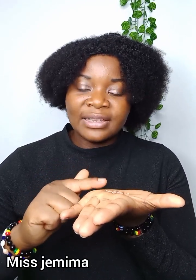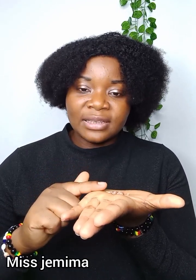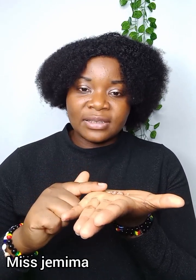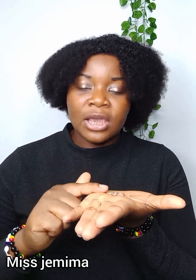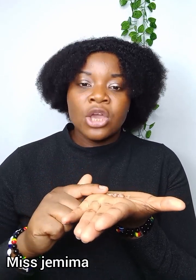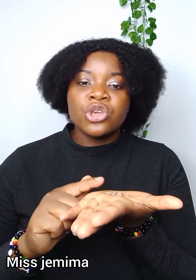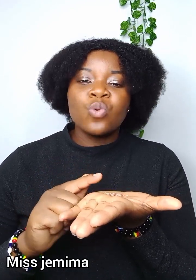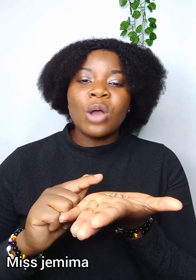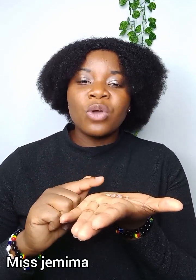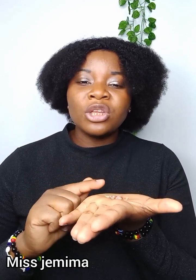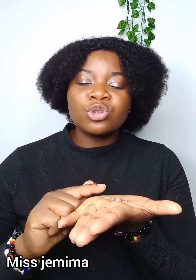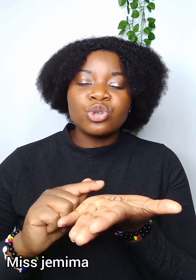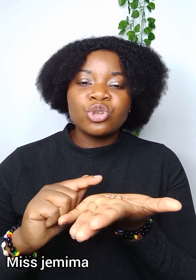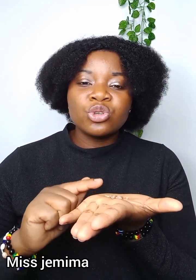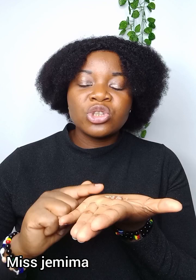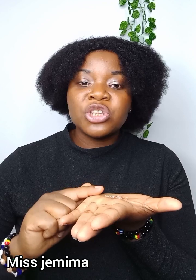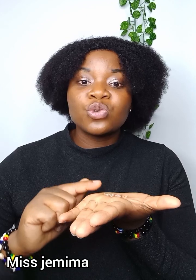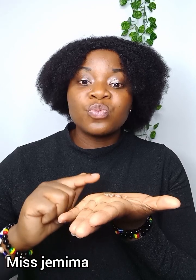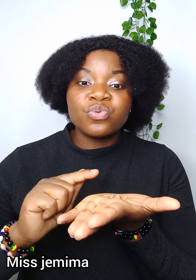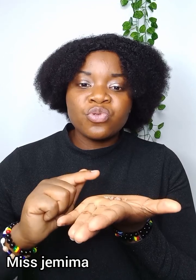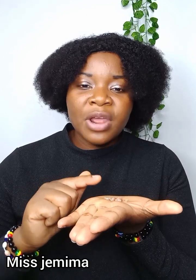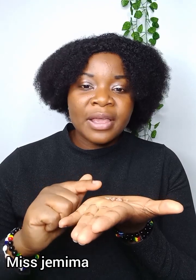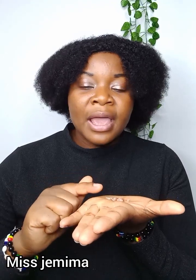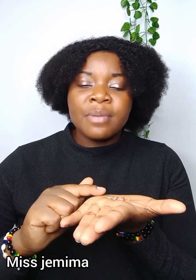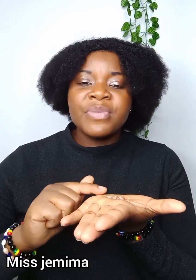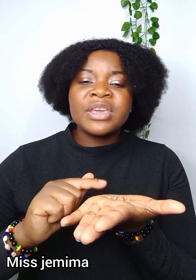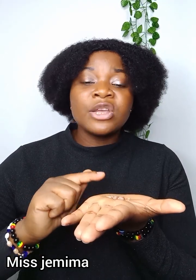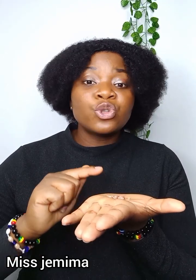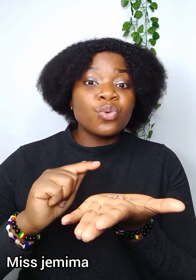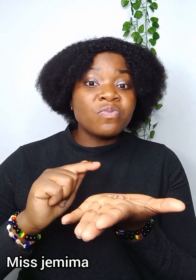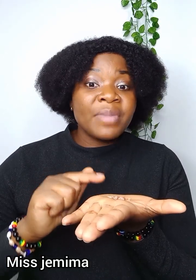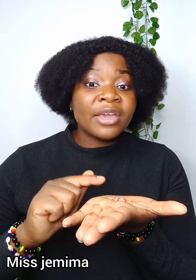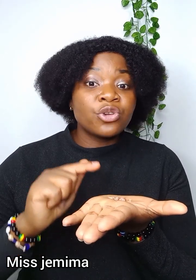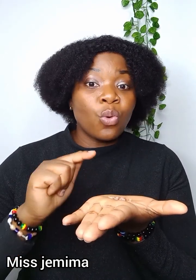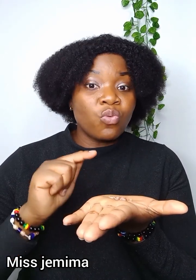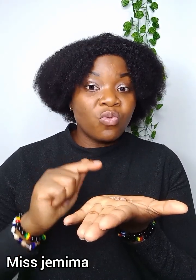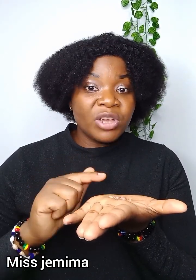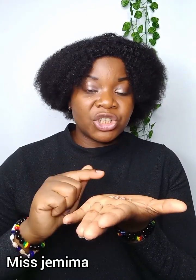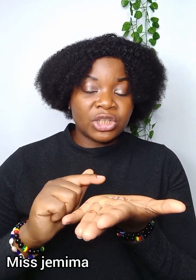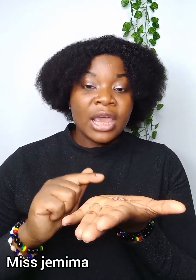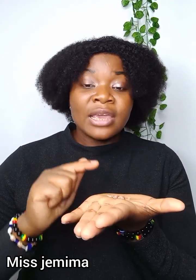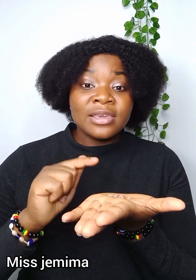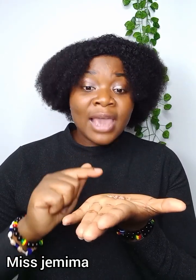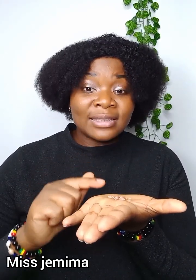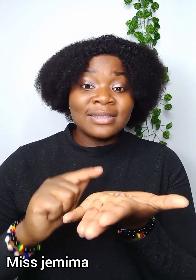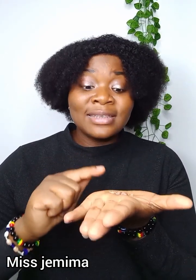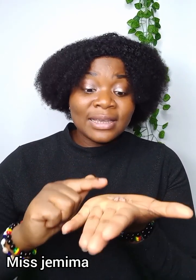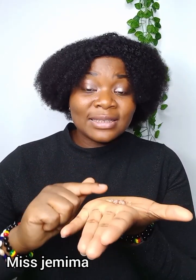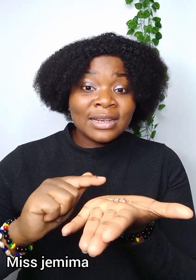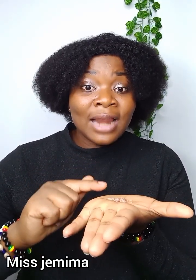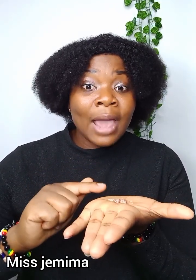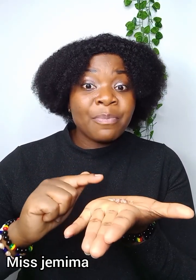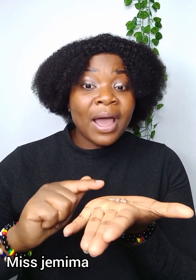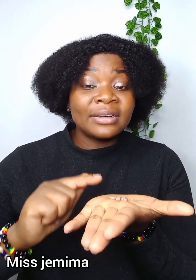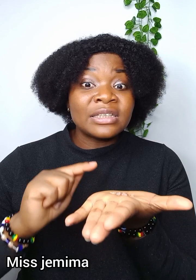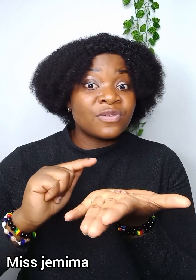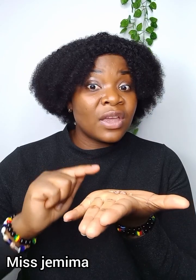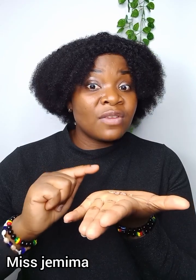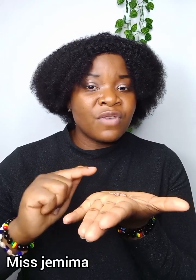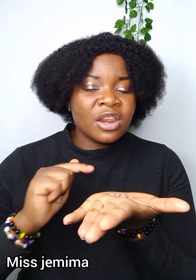this you are going to use it begin pray begin to make your wish yes this line pan is very very